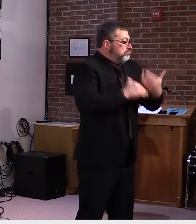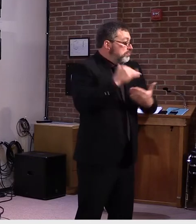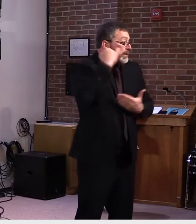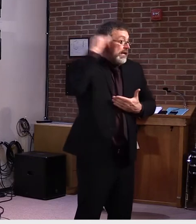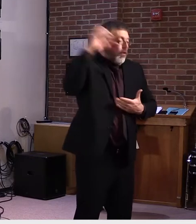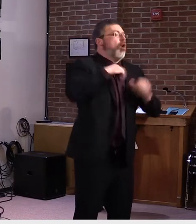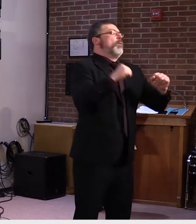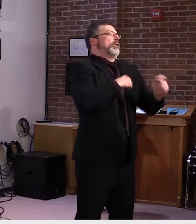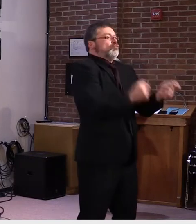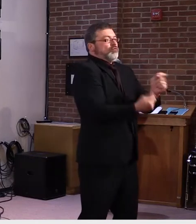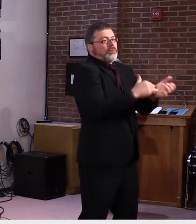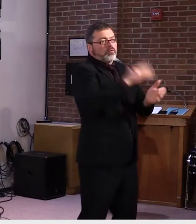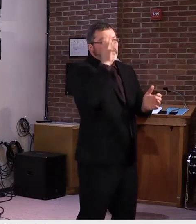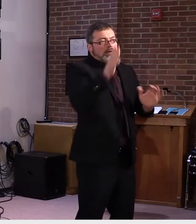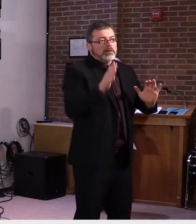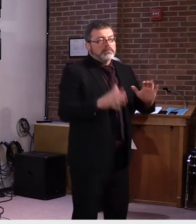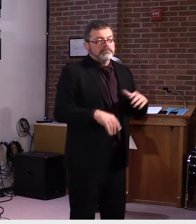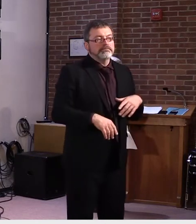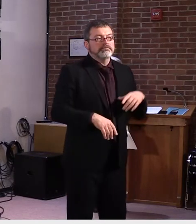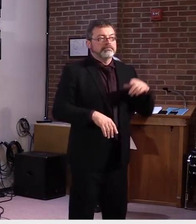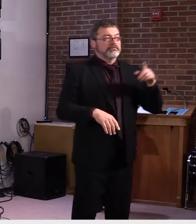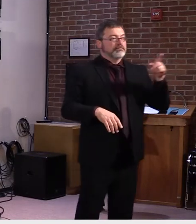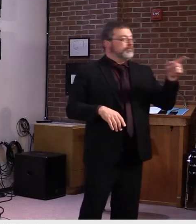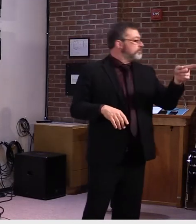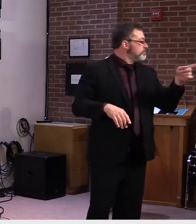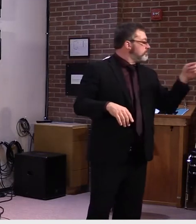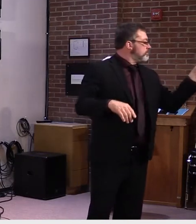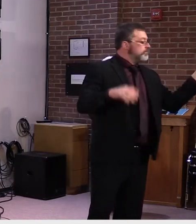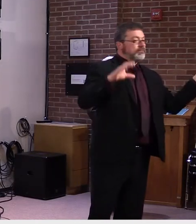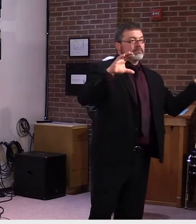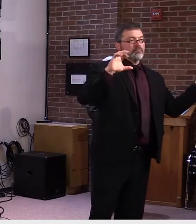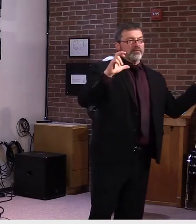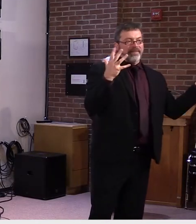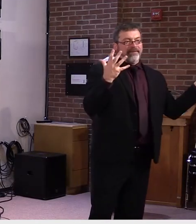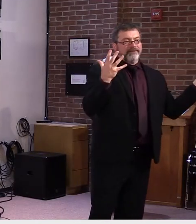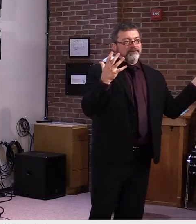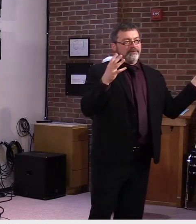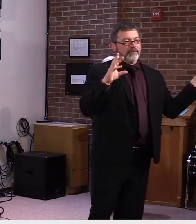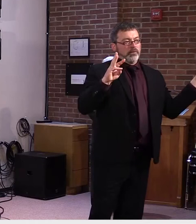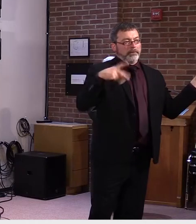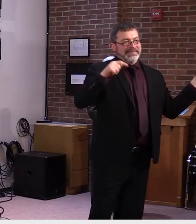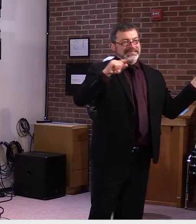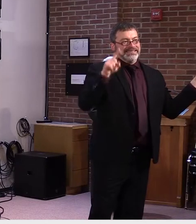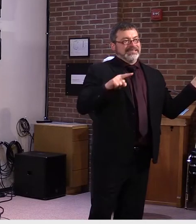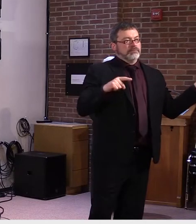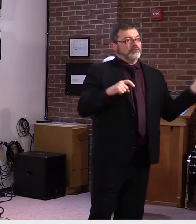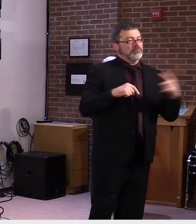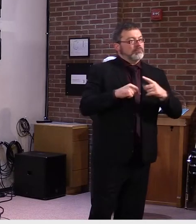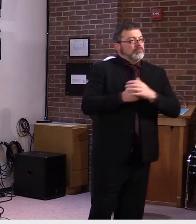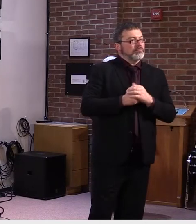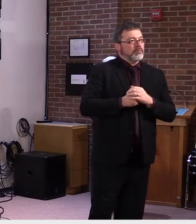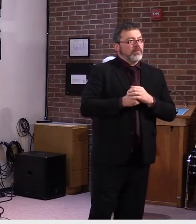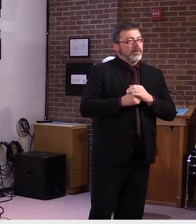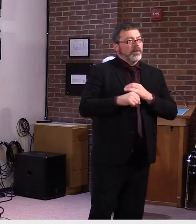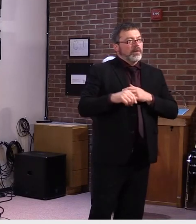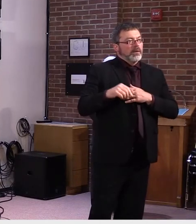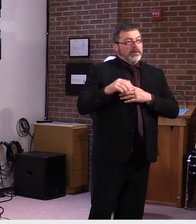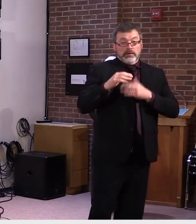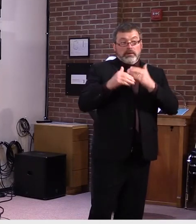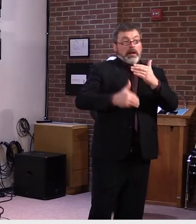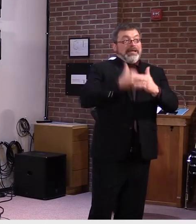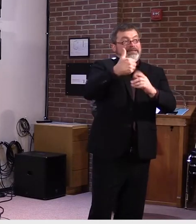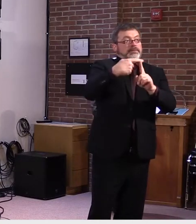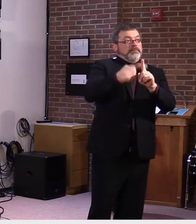Ross. Thank you, Governor. Curious, looking ahead, we're only about a month away from one of the state's most popular tourism seasons